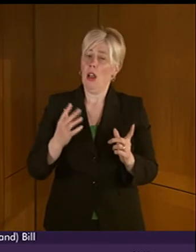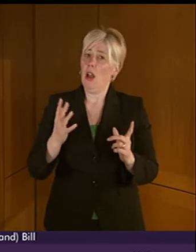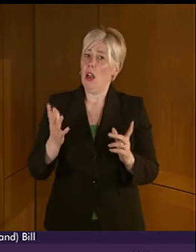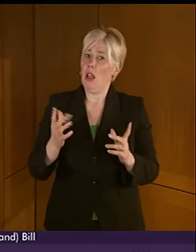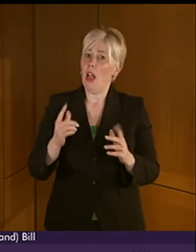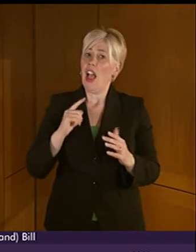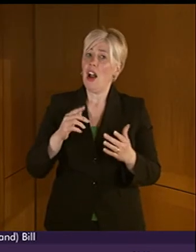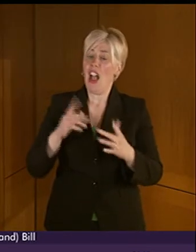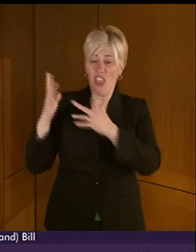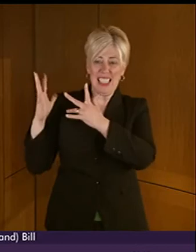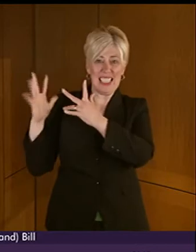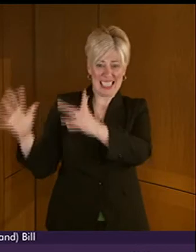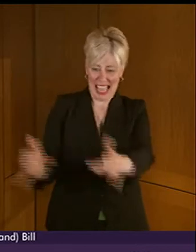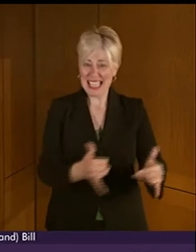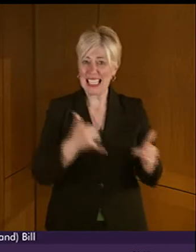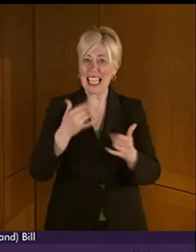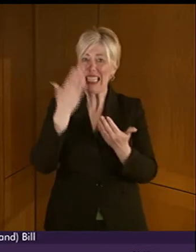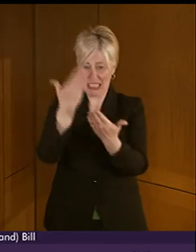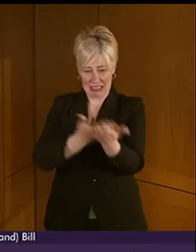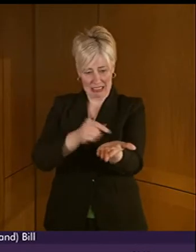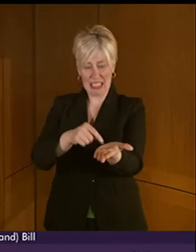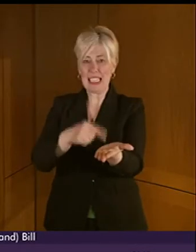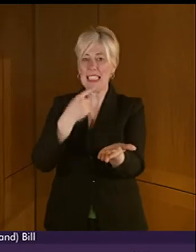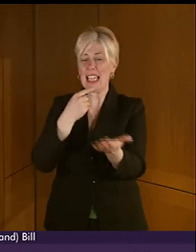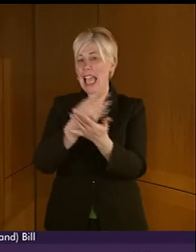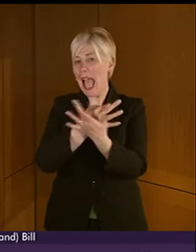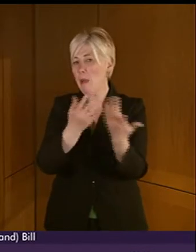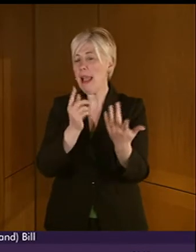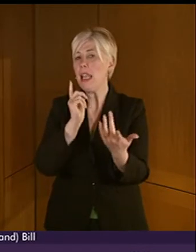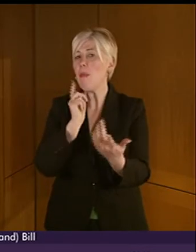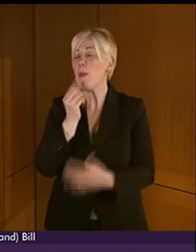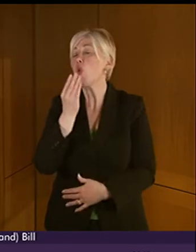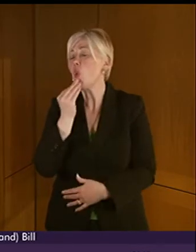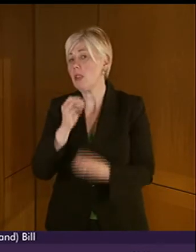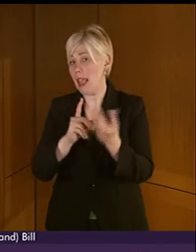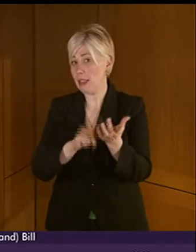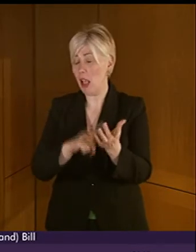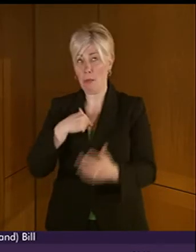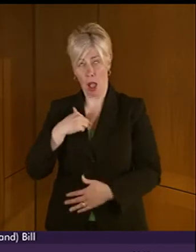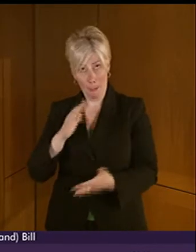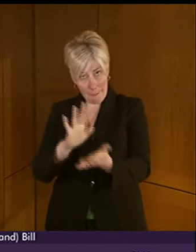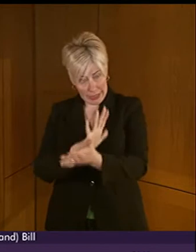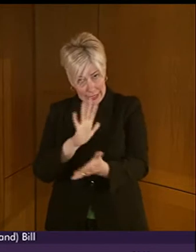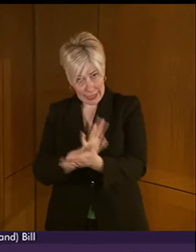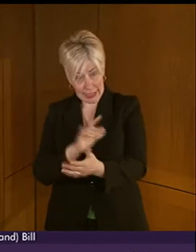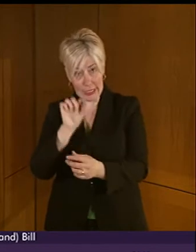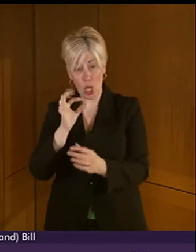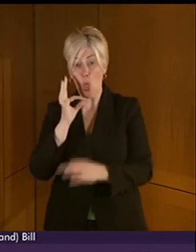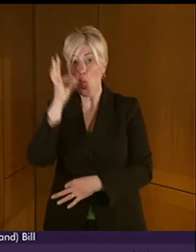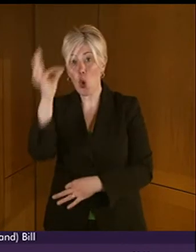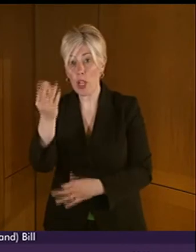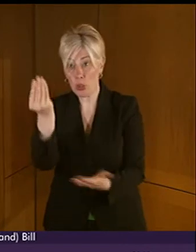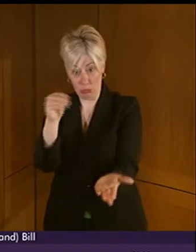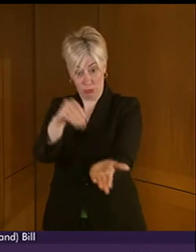Census said that they use BSL. And I am glad that question was on the Census paper.